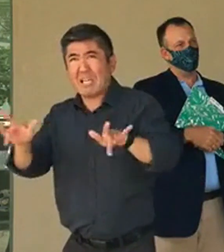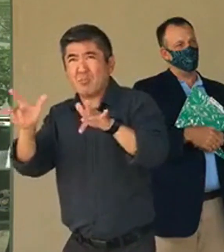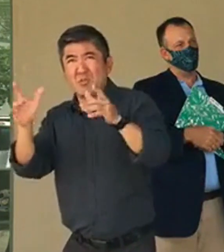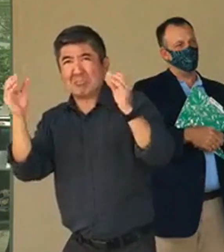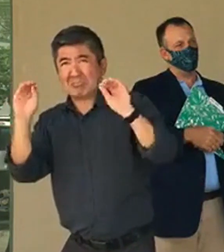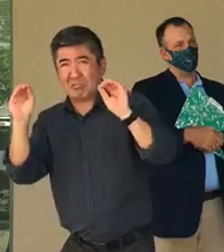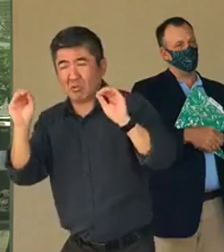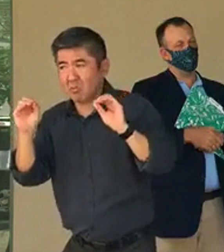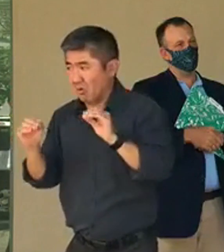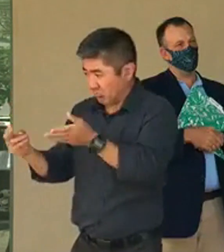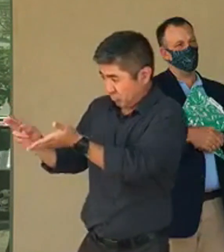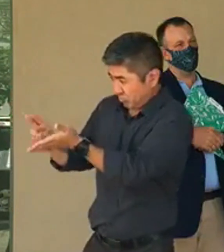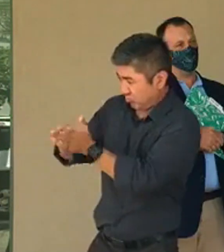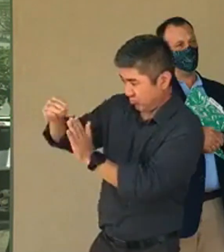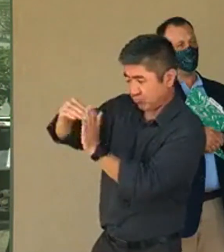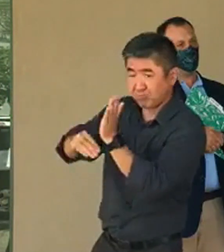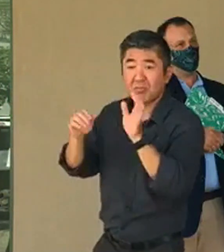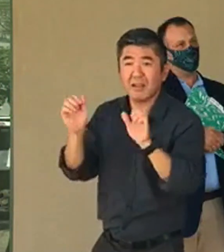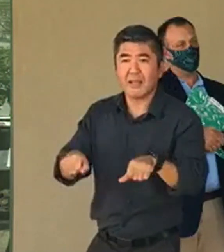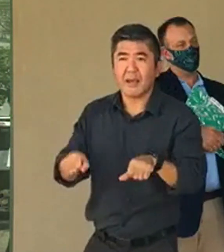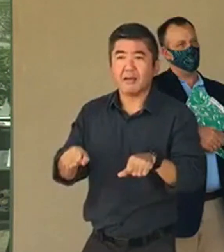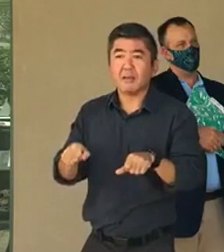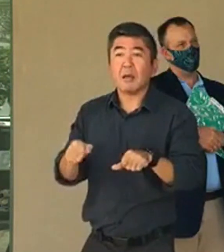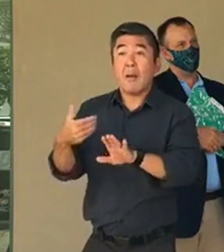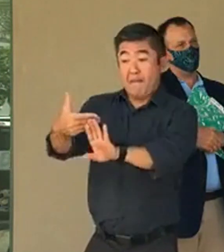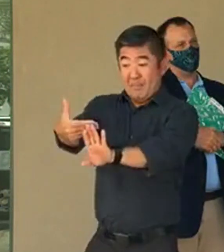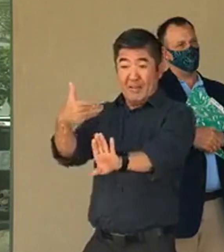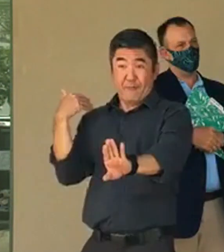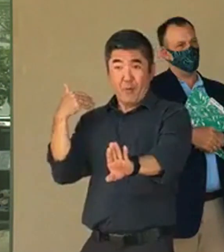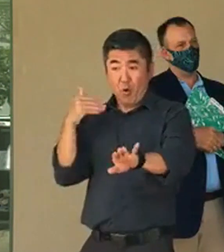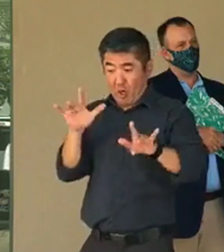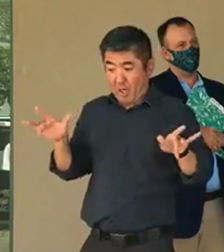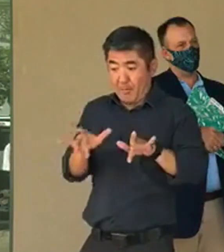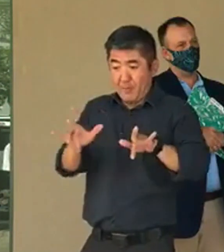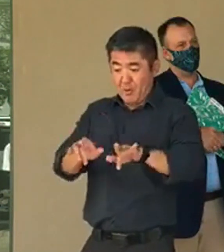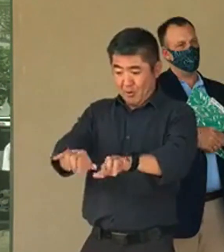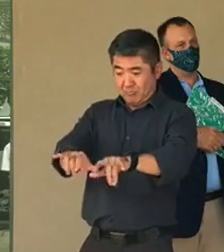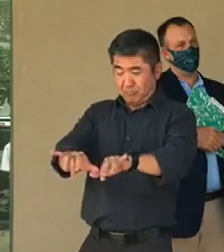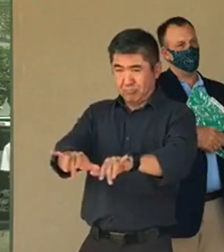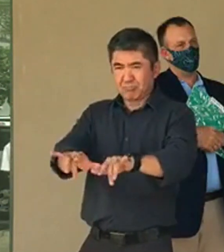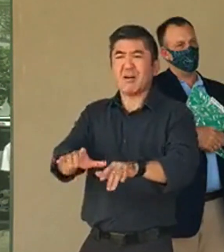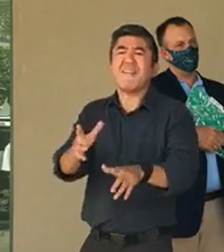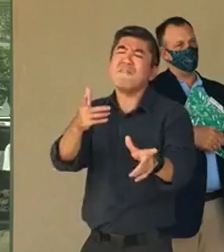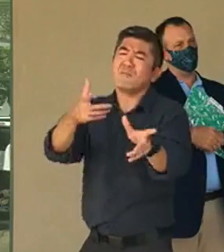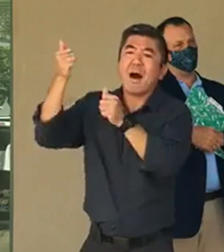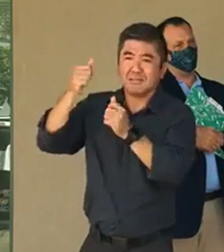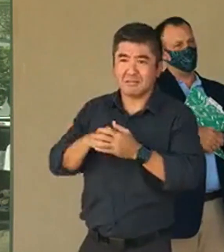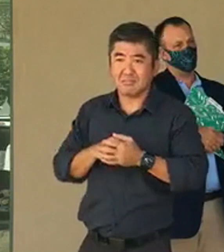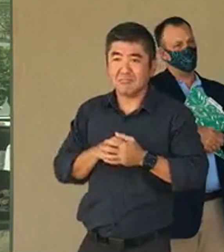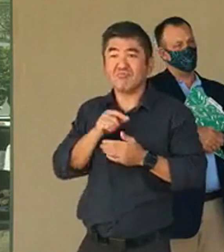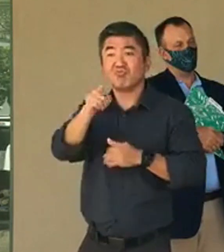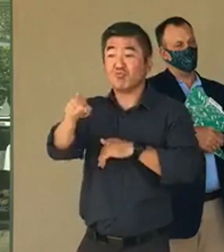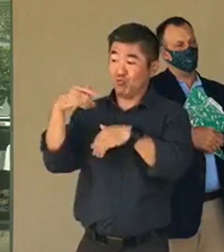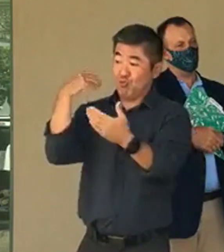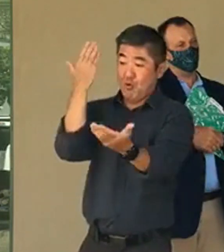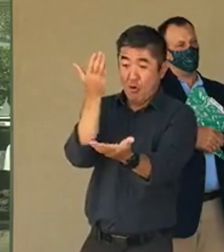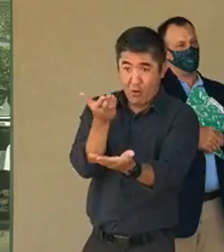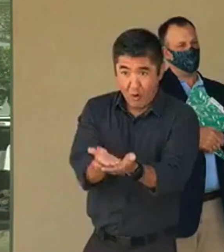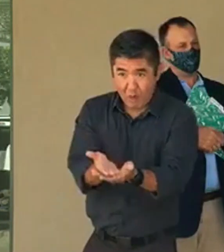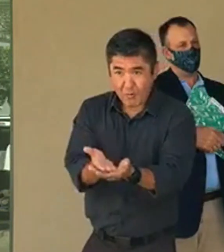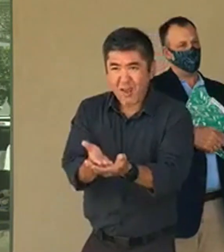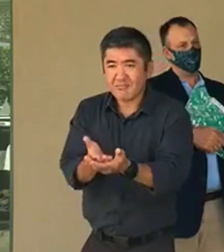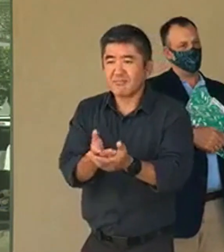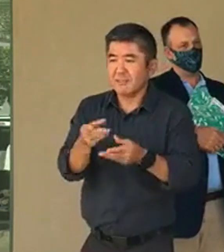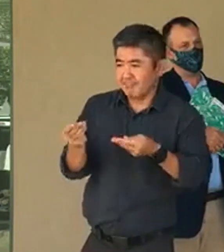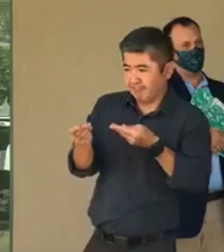site but it will go a lot more quickly if you sign up early before you get there. When you come to the site they will have things set up so that you can self